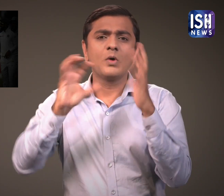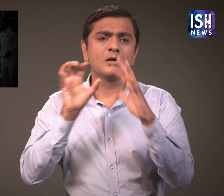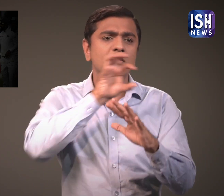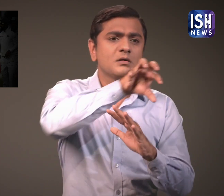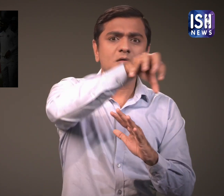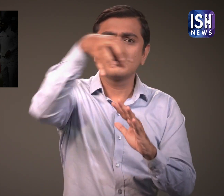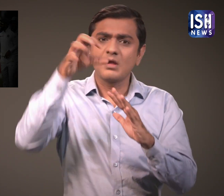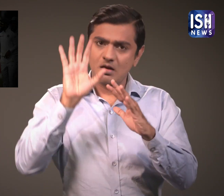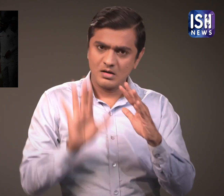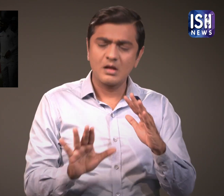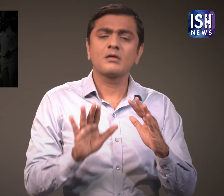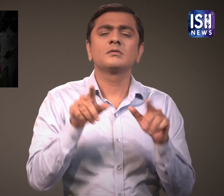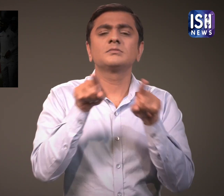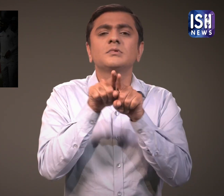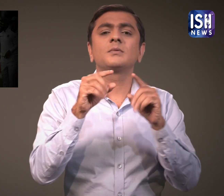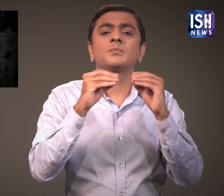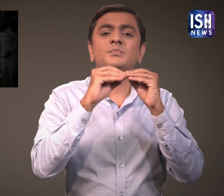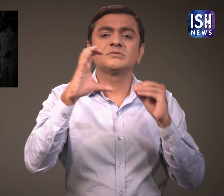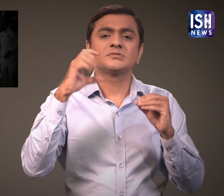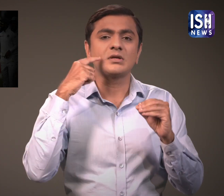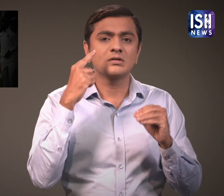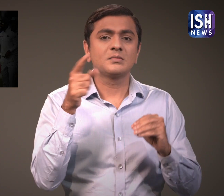PCB, Cricket Australia, etc.